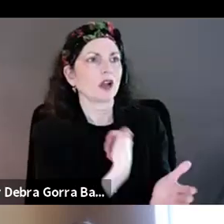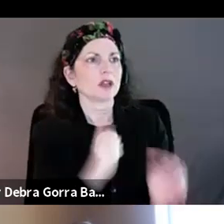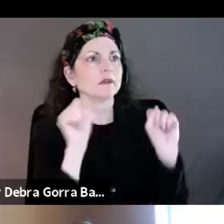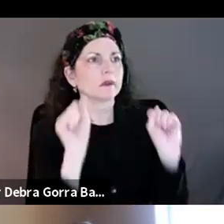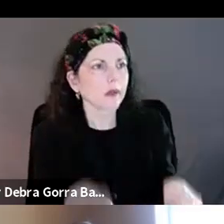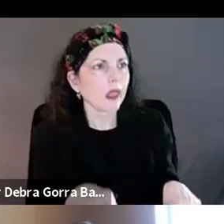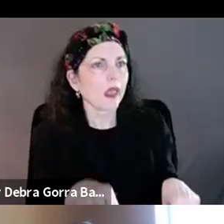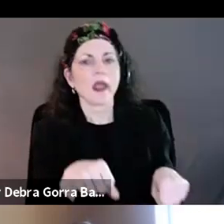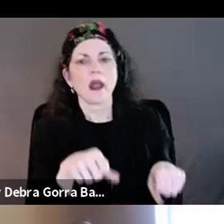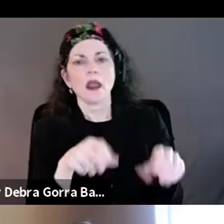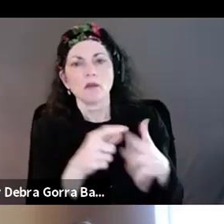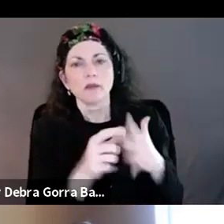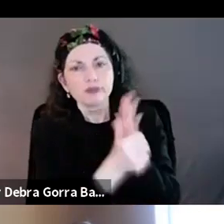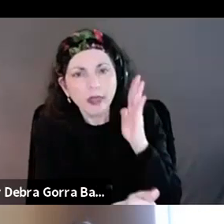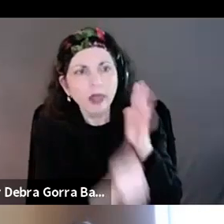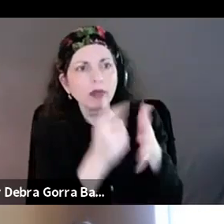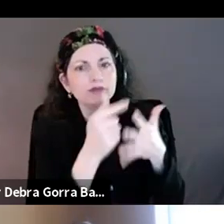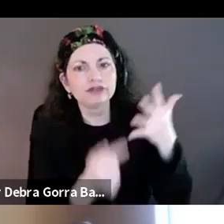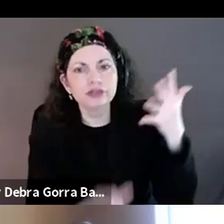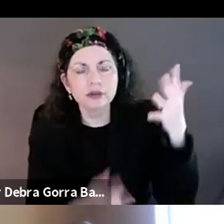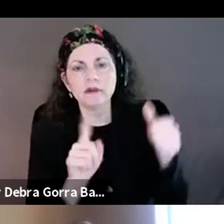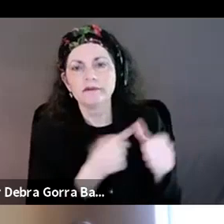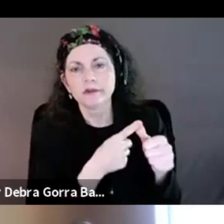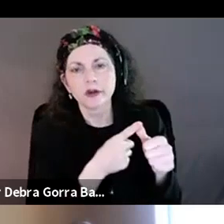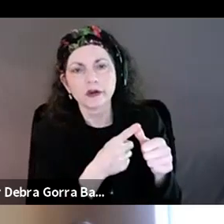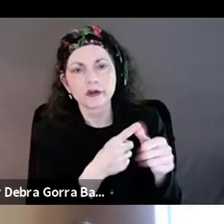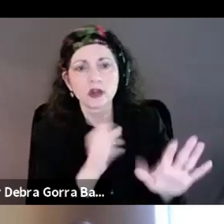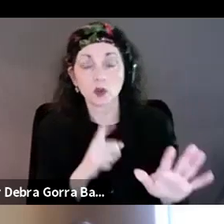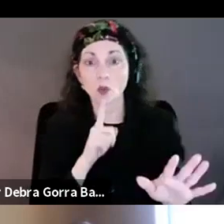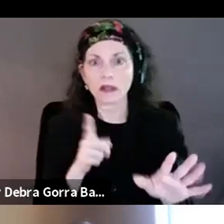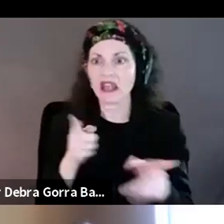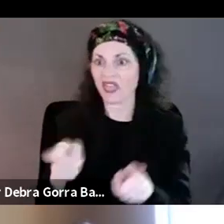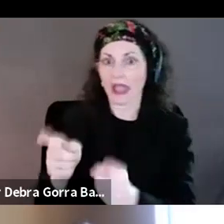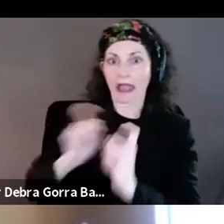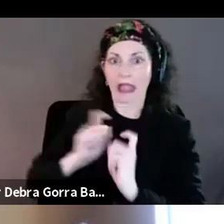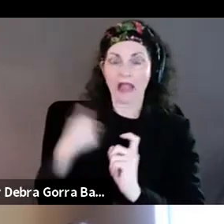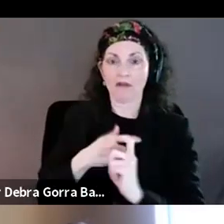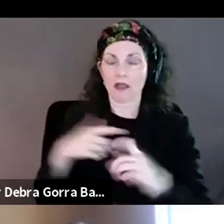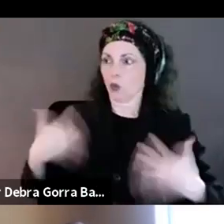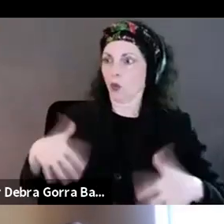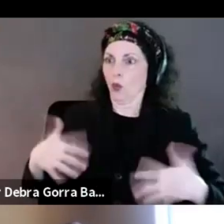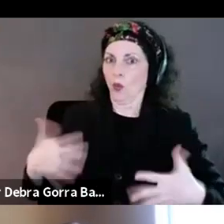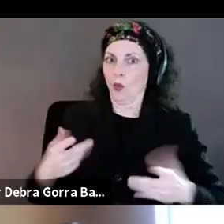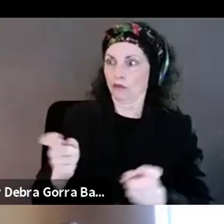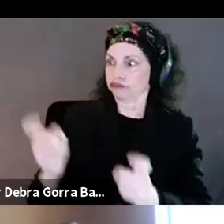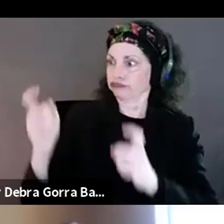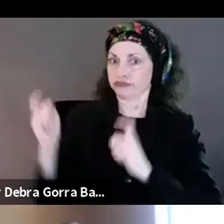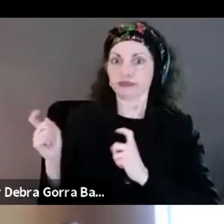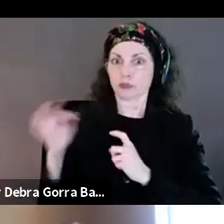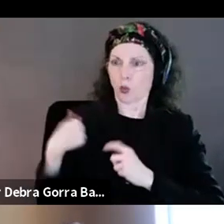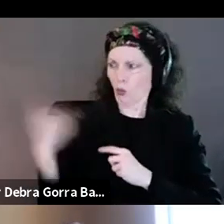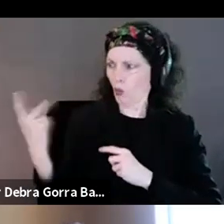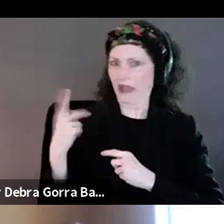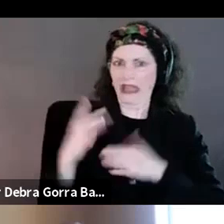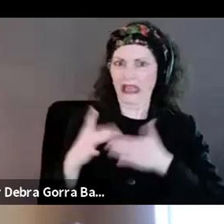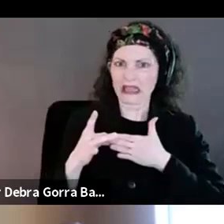you know, kind of a hold or, or allowed to really lead, um, unless they're fully disabled spaces or full, you know. Um,